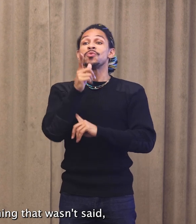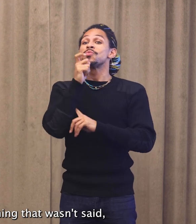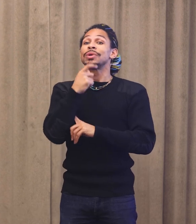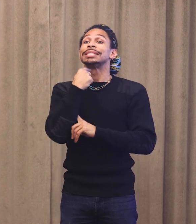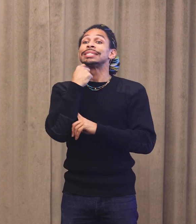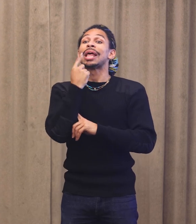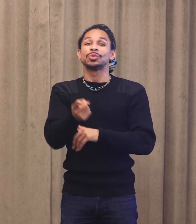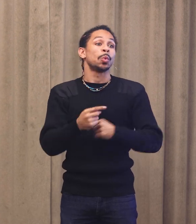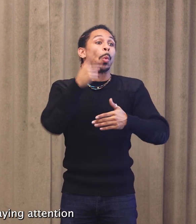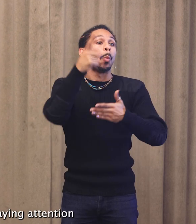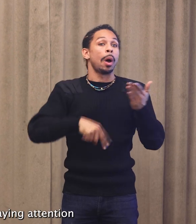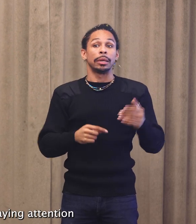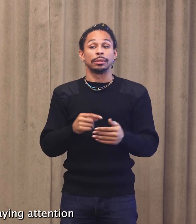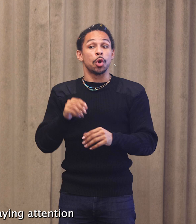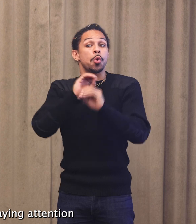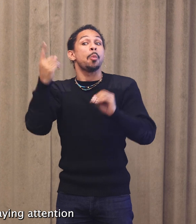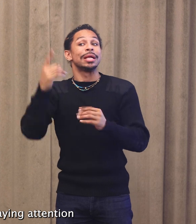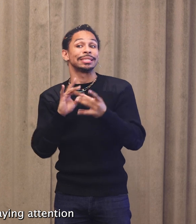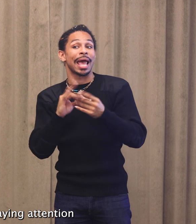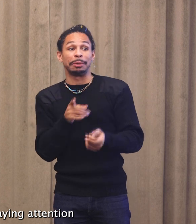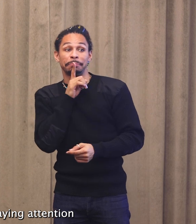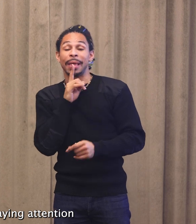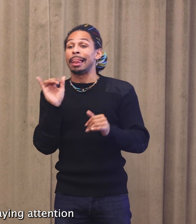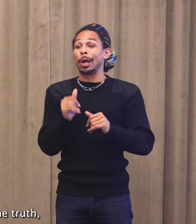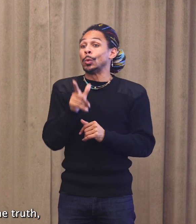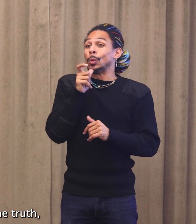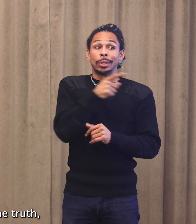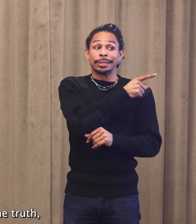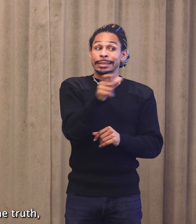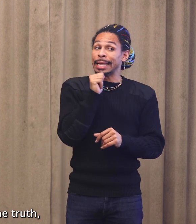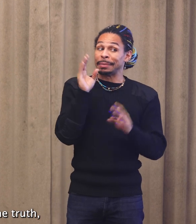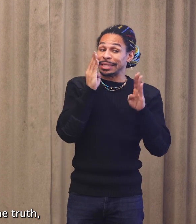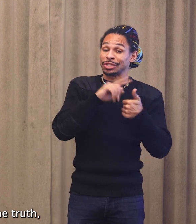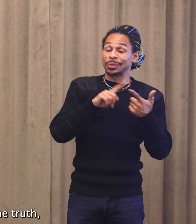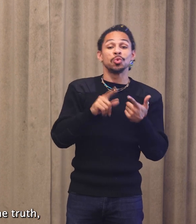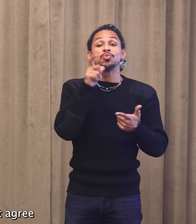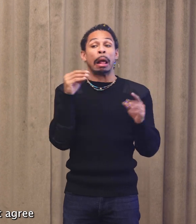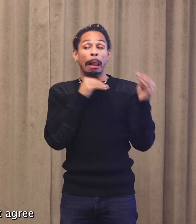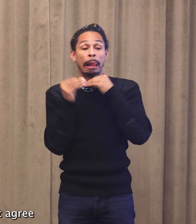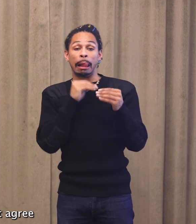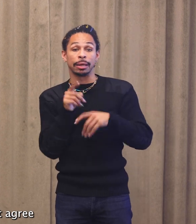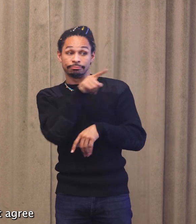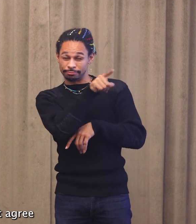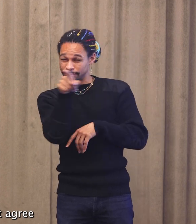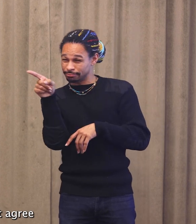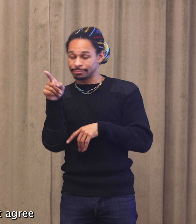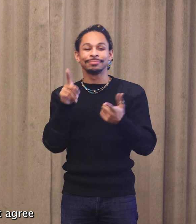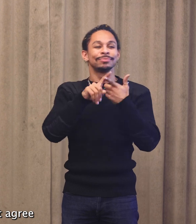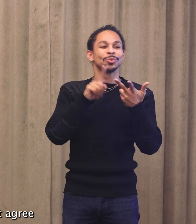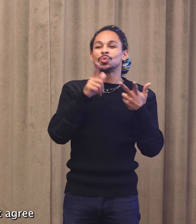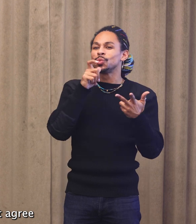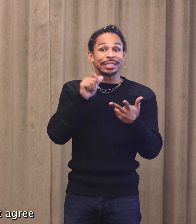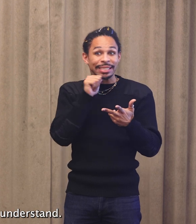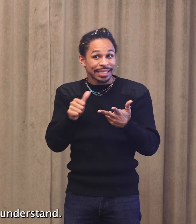wasn't said. Like, who wasn't paying attention? Or telling the truth? Who didn't agree?